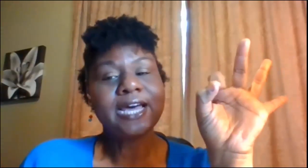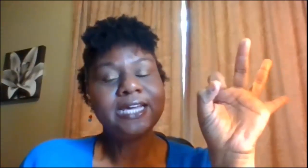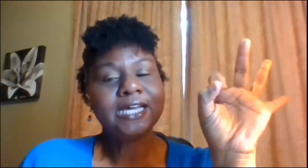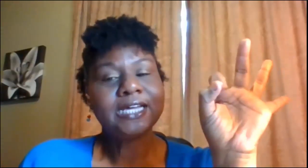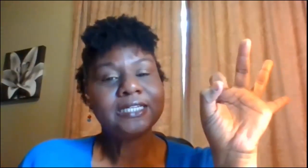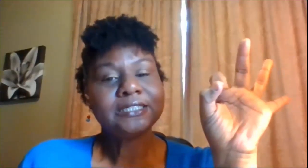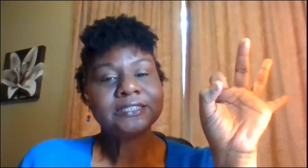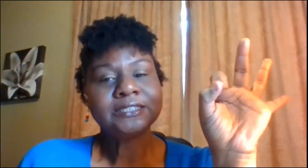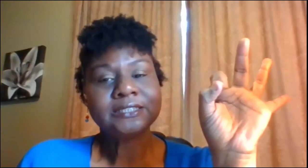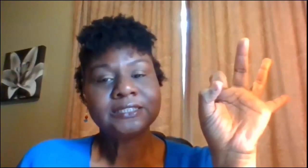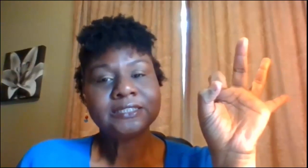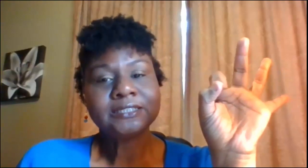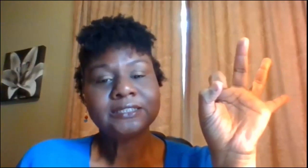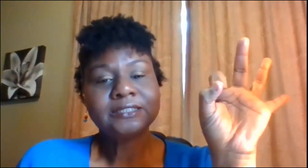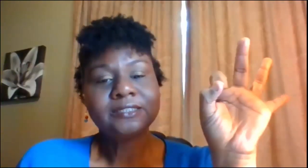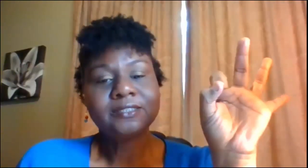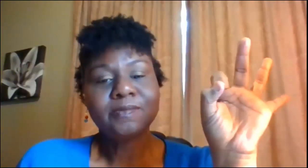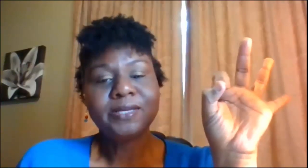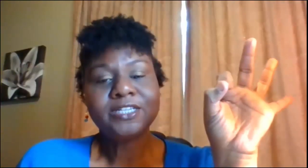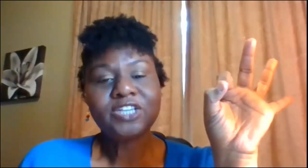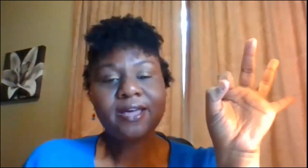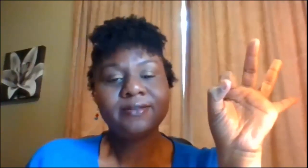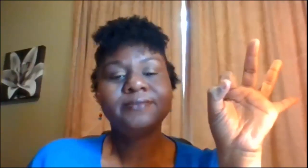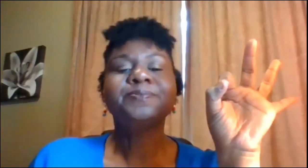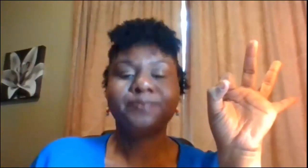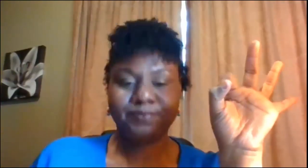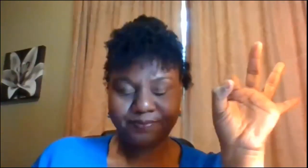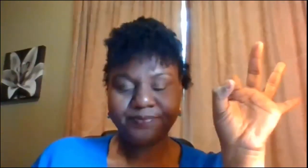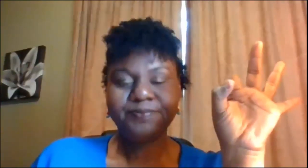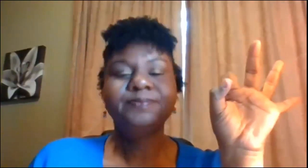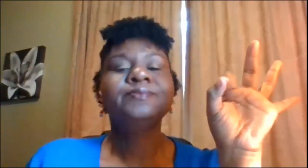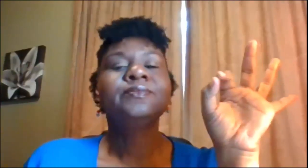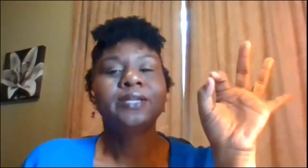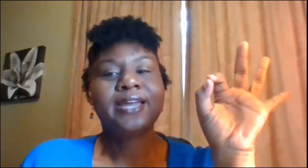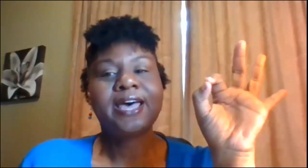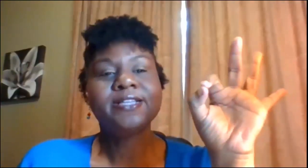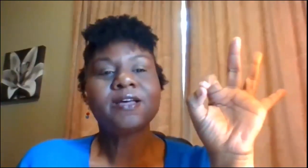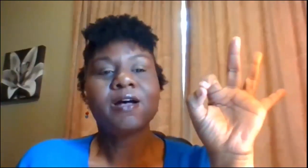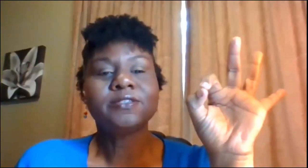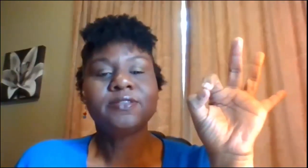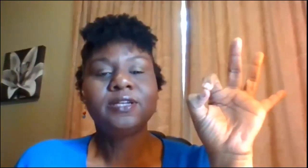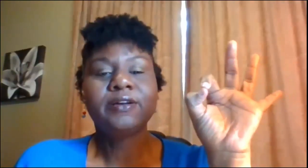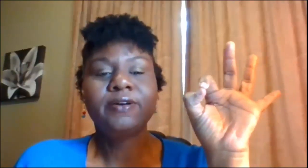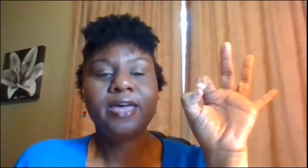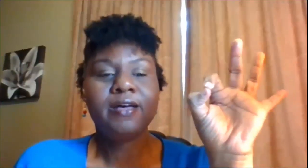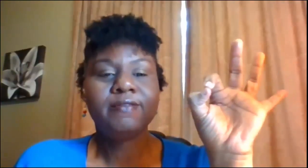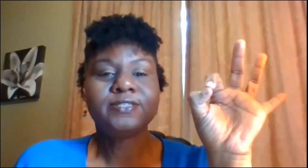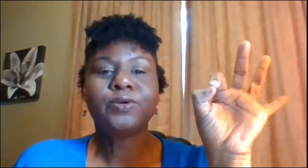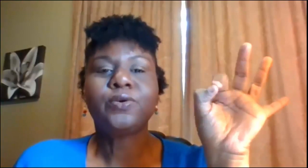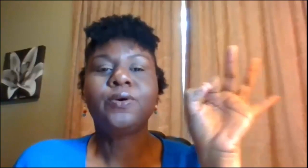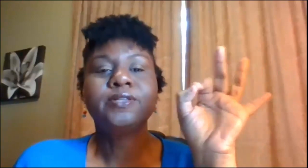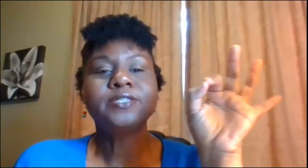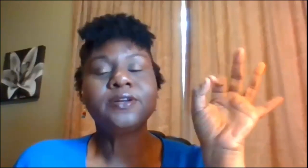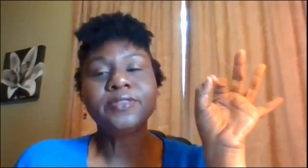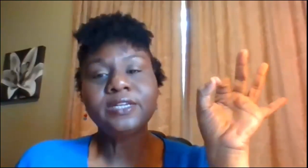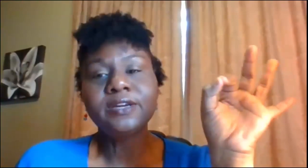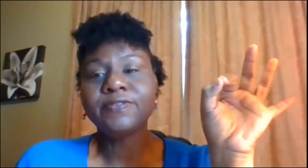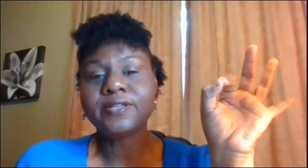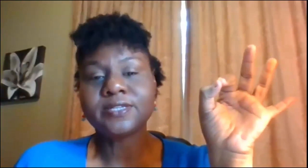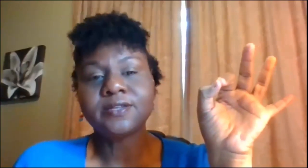like tell me in the chat hmm nine is also the letter F so in order to know the difference is